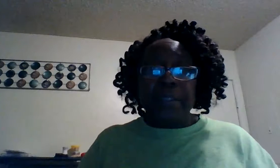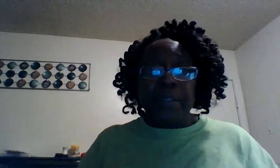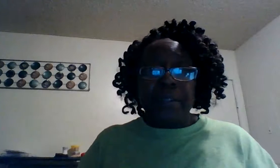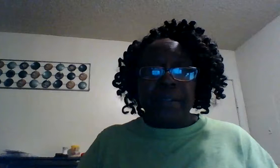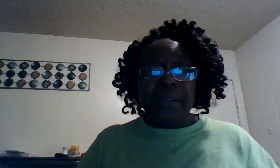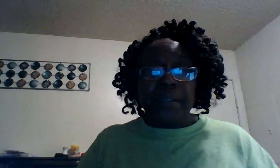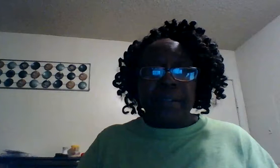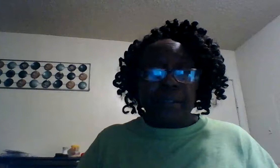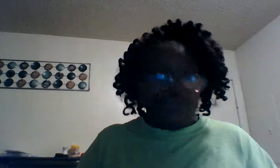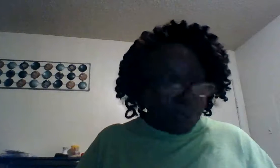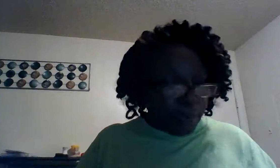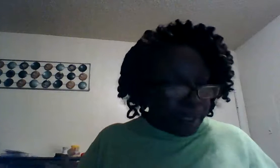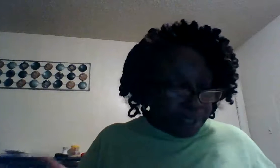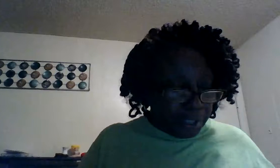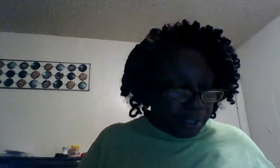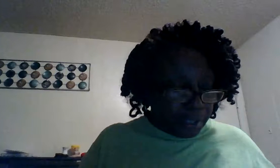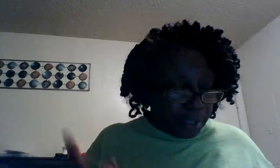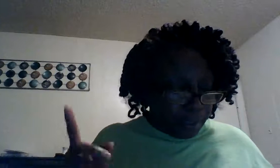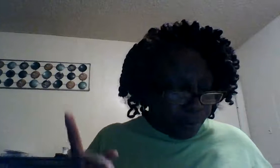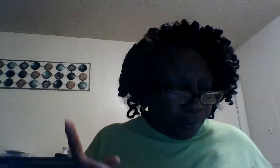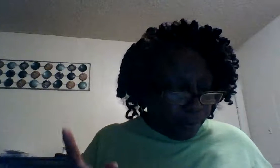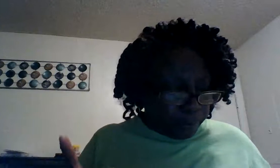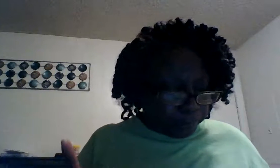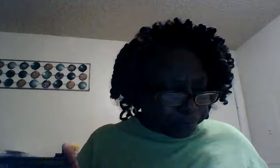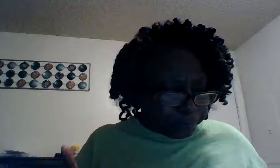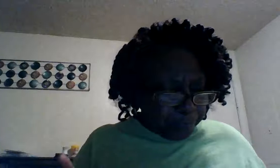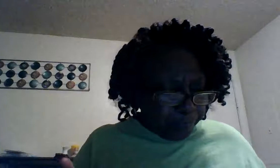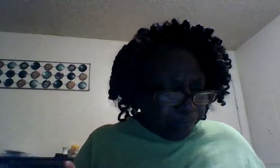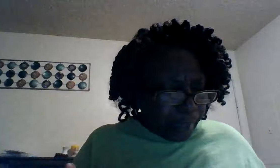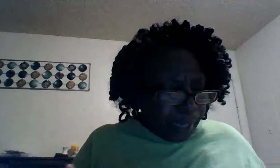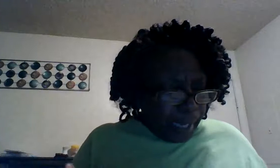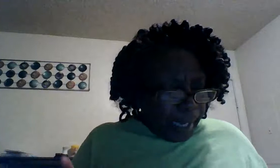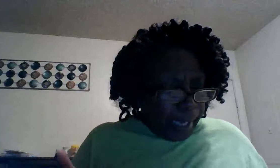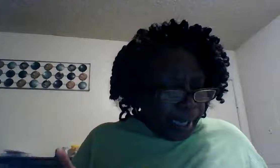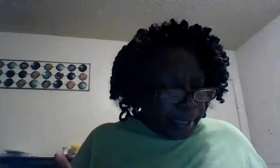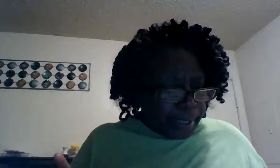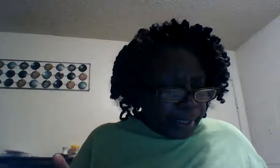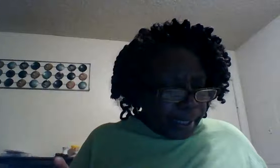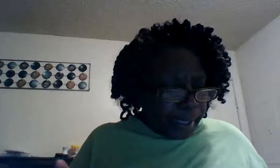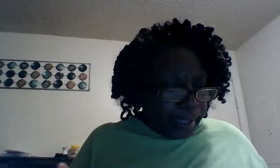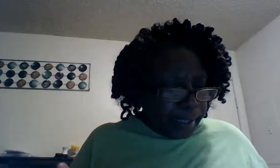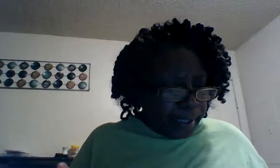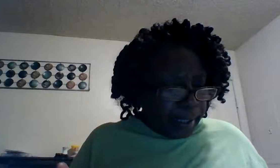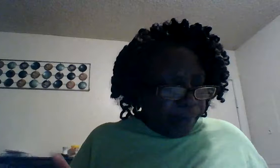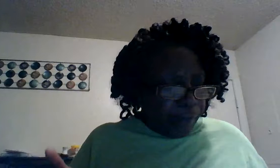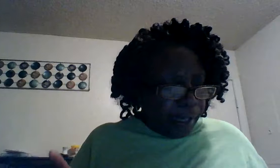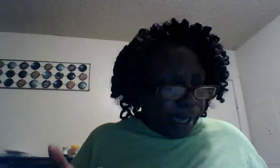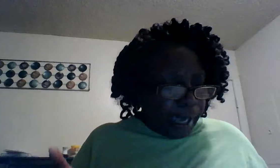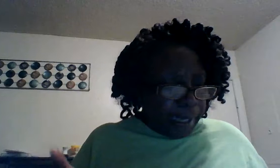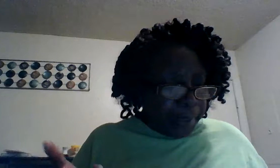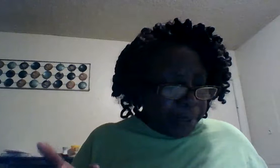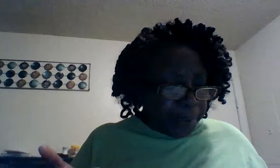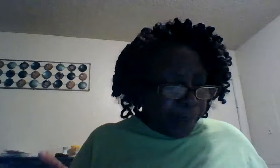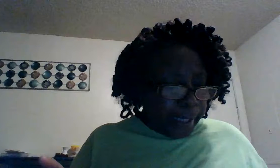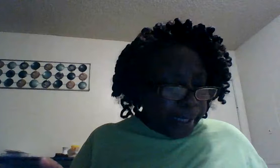through christ jesus let's go on it said for i am persuaded